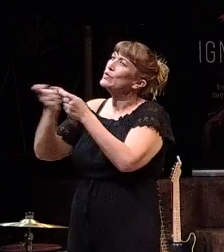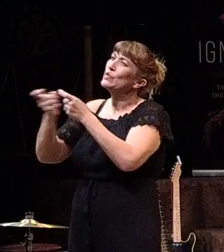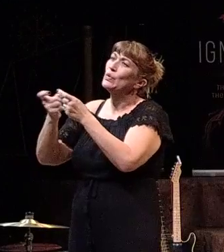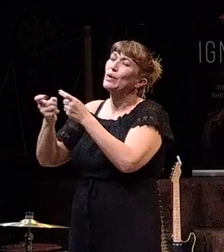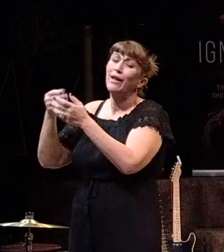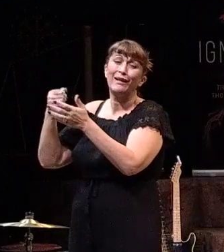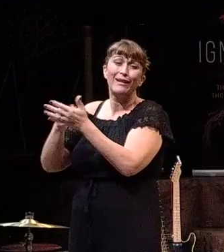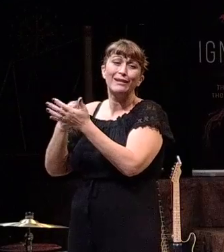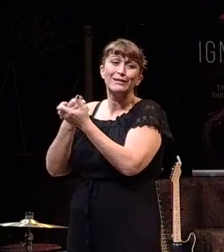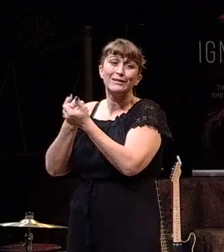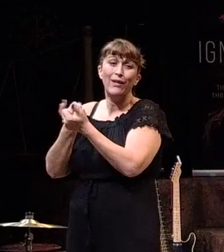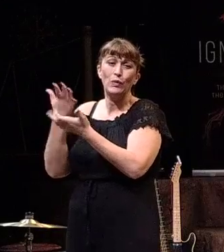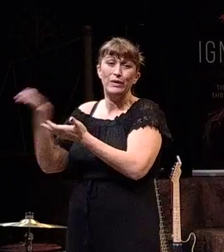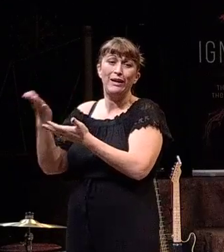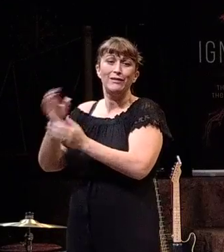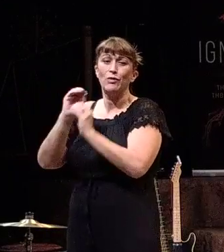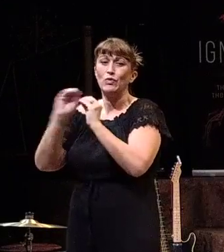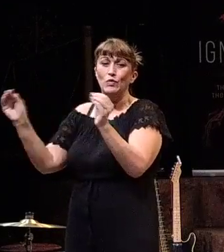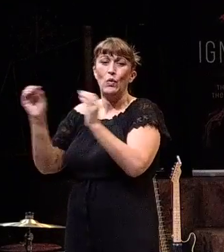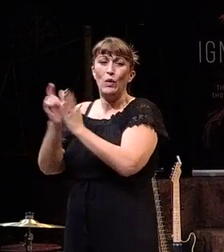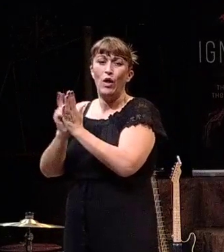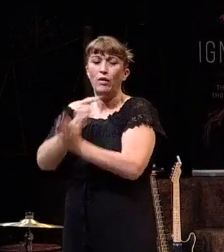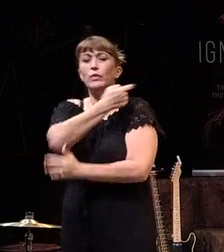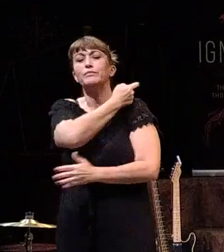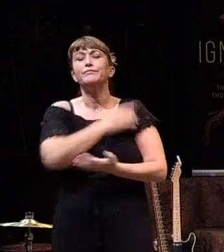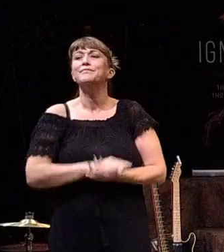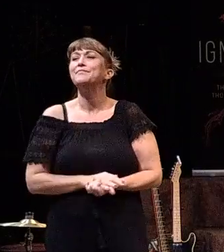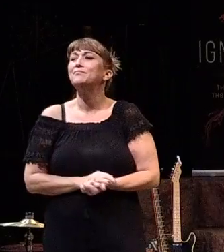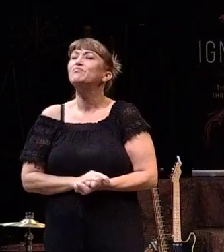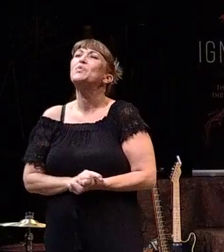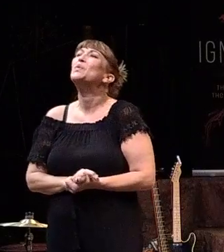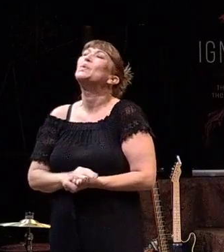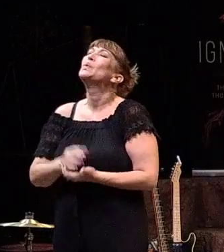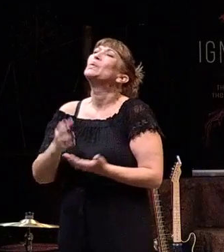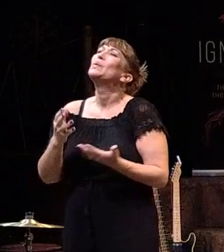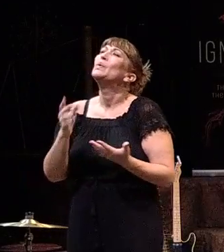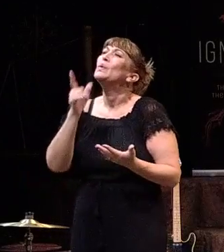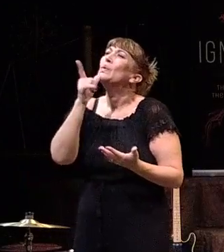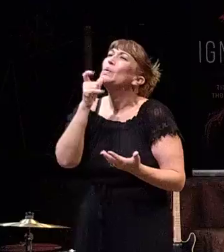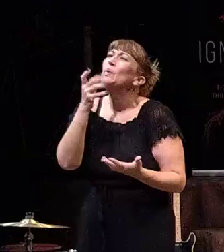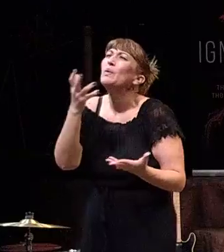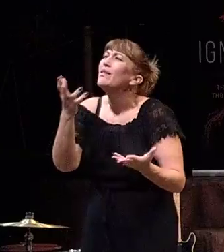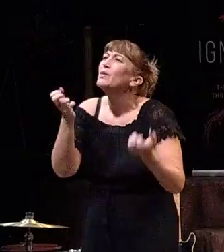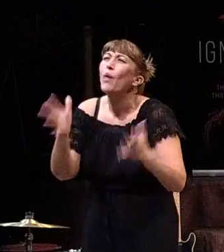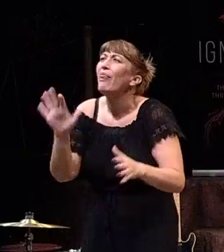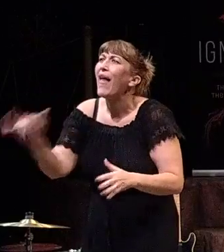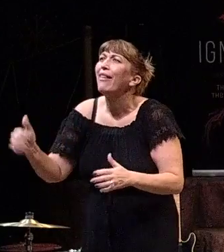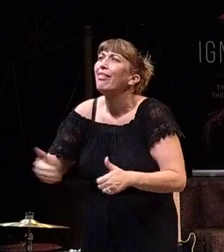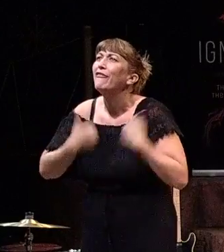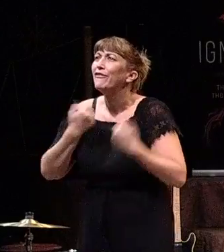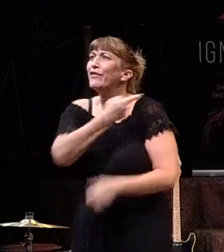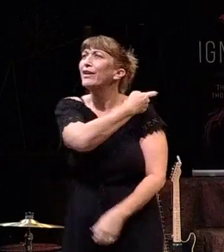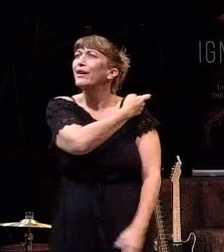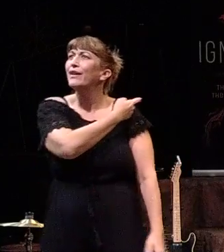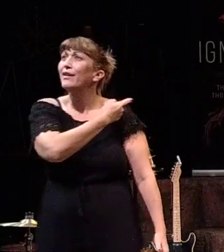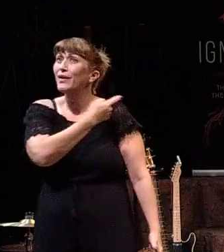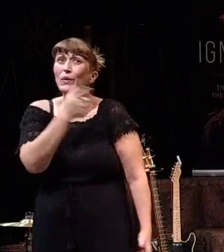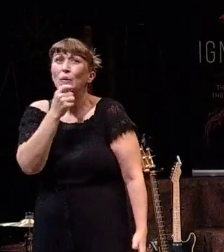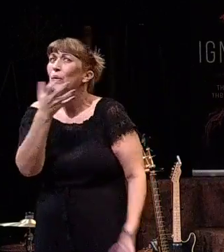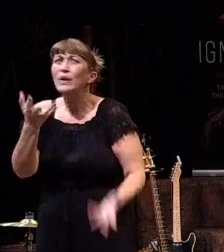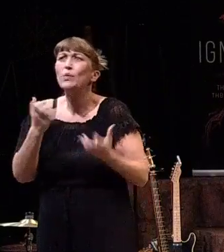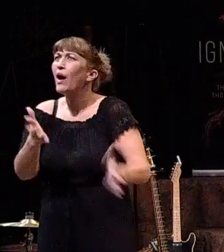things there is no law. Now, who wouldn't want a life full of joy and peace? Johan, no?